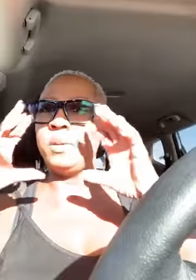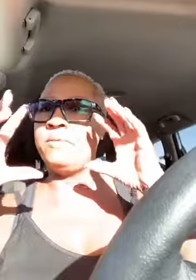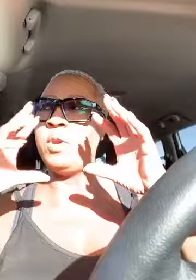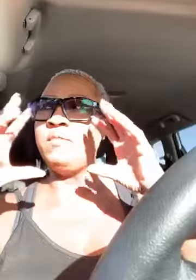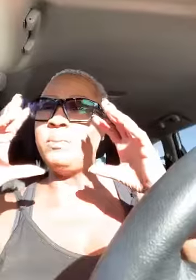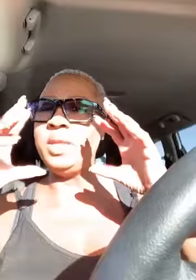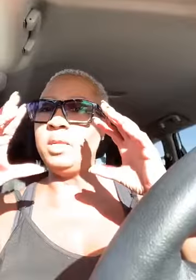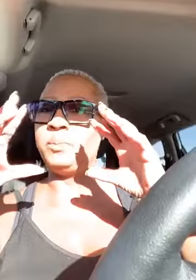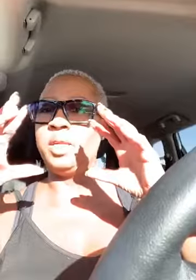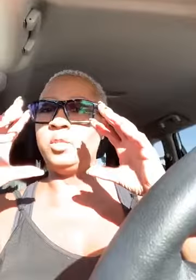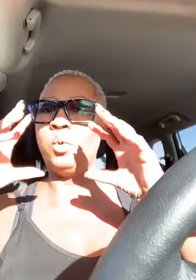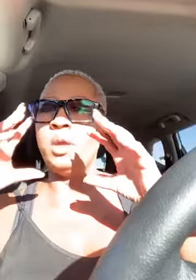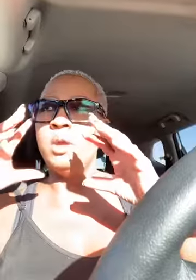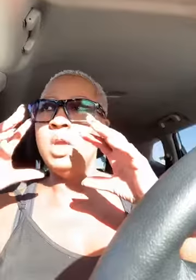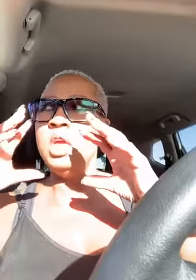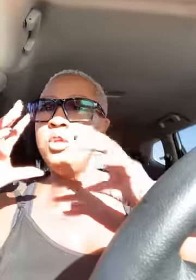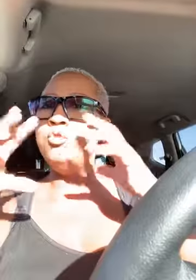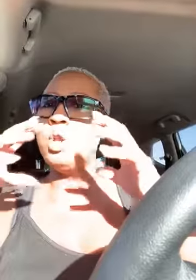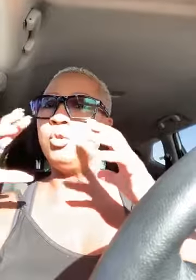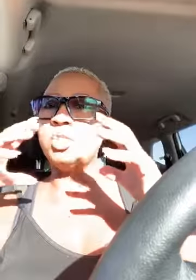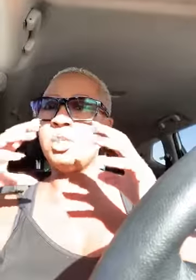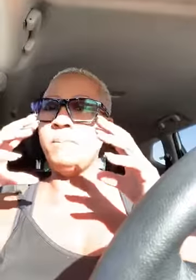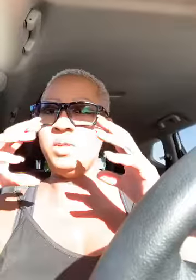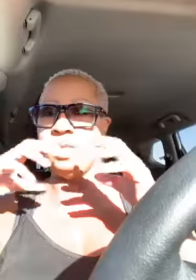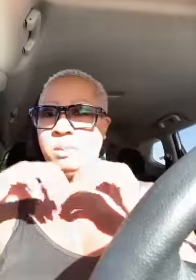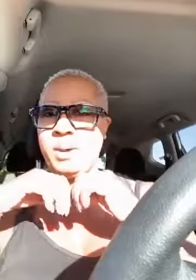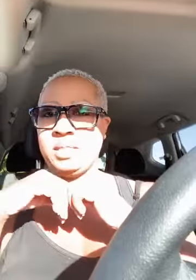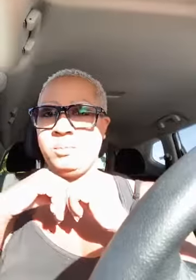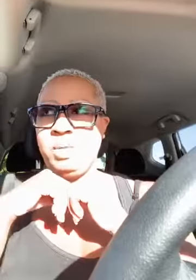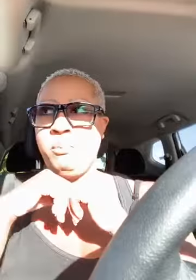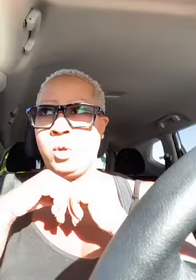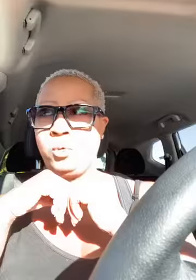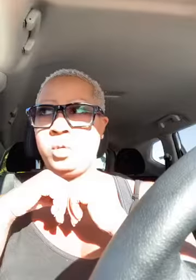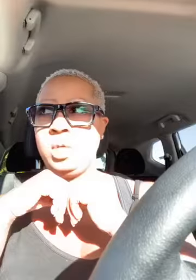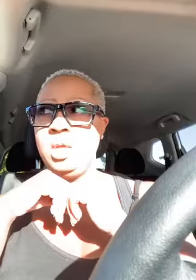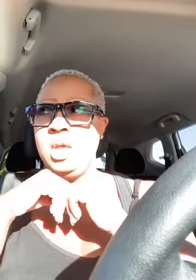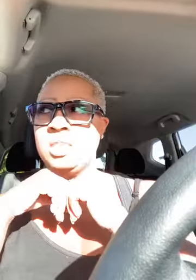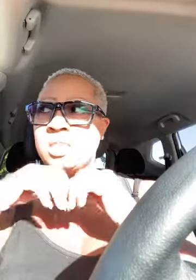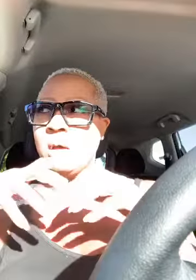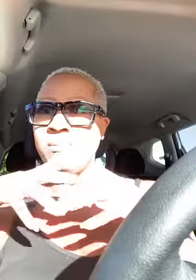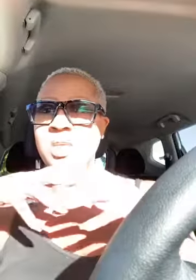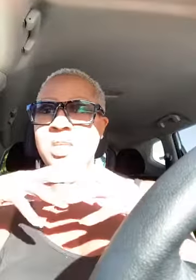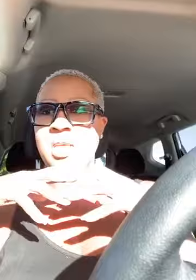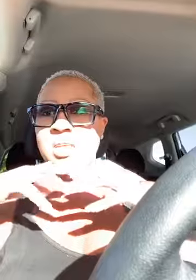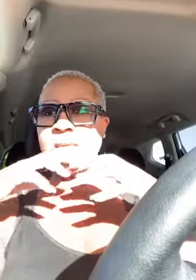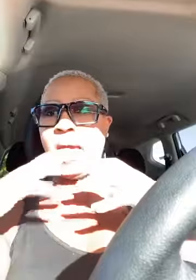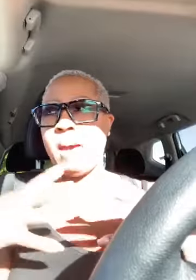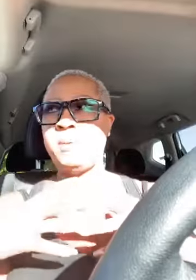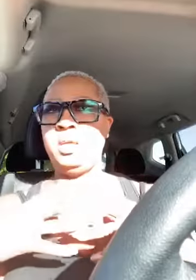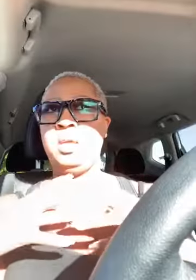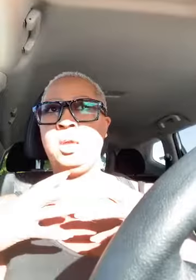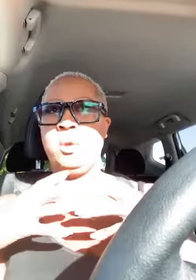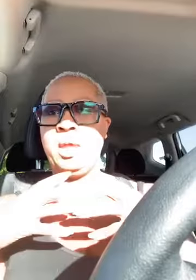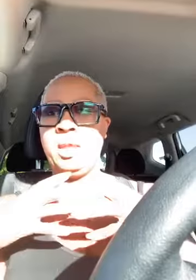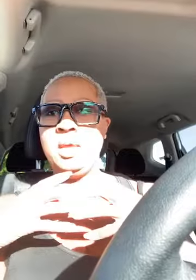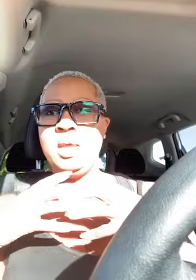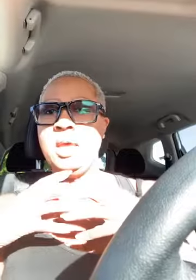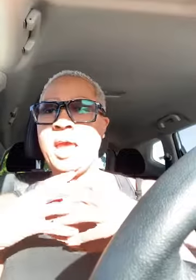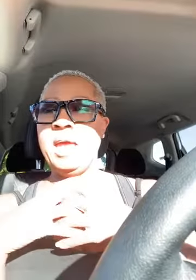something have you ever been in a place where you know something is about to be birthed something is happening here and and